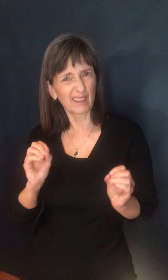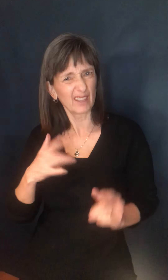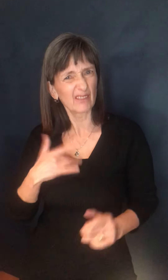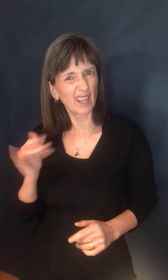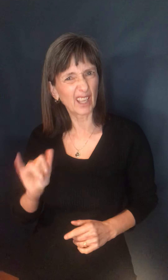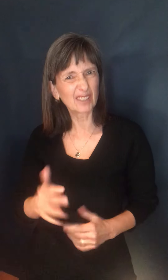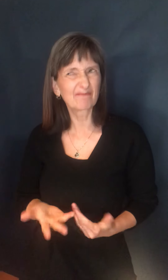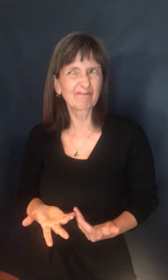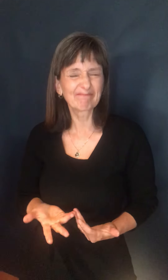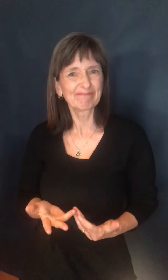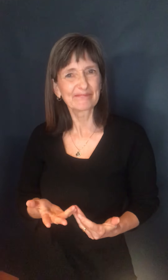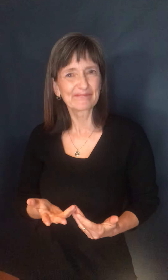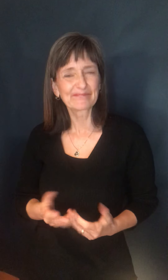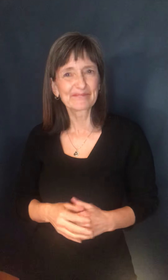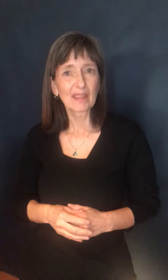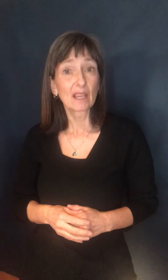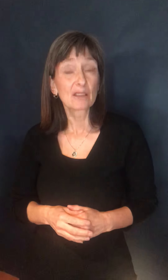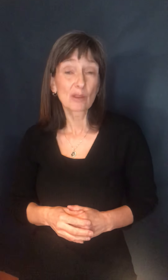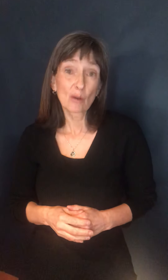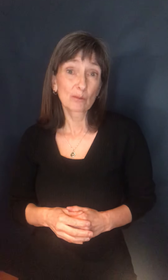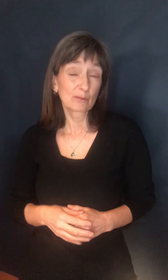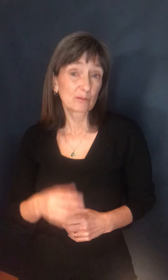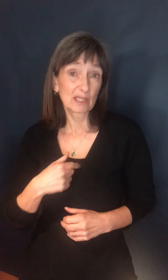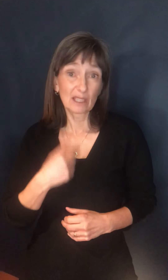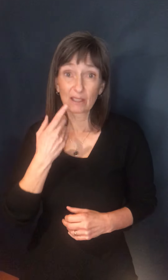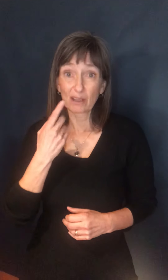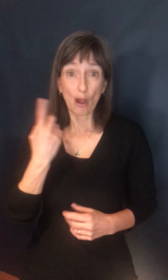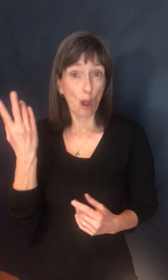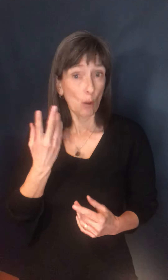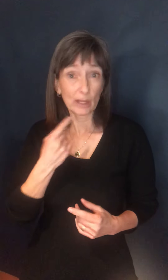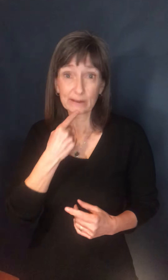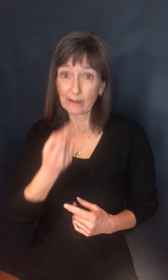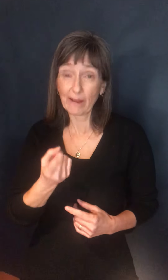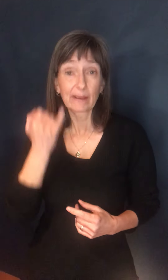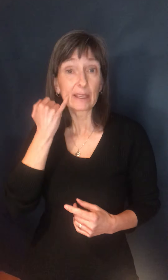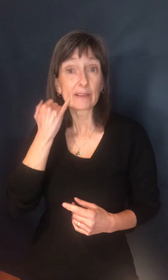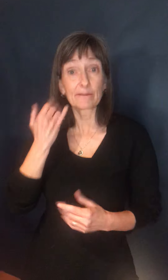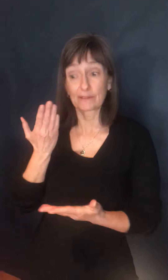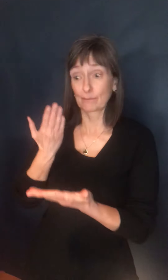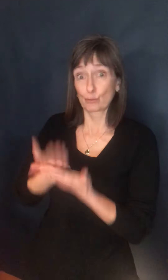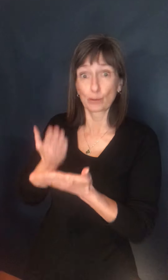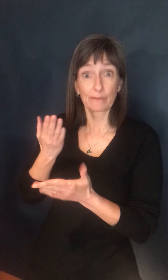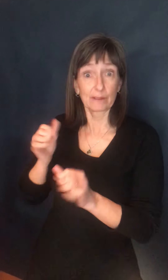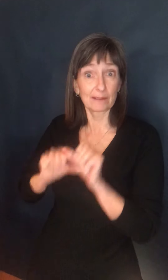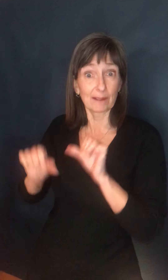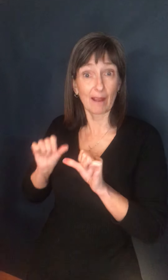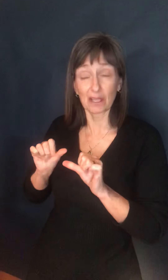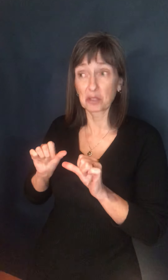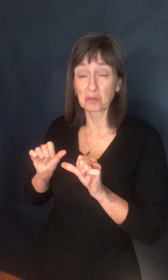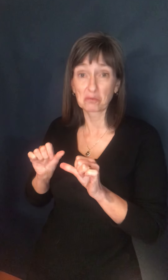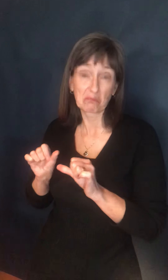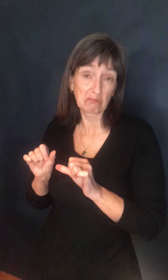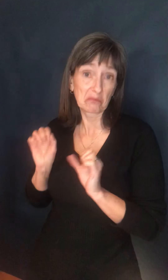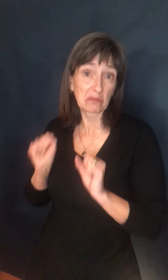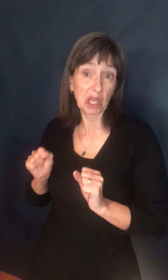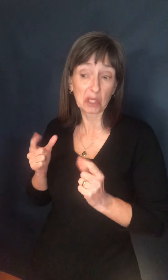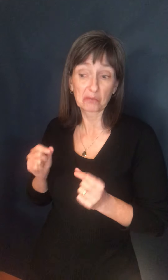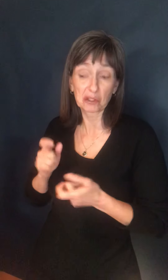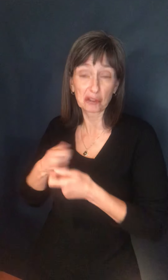And so, you know, we've always said that if the evidence points us in a different direction, we will. So I'm very happy to have to take that back and, uh,